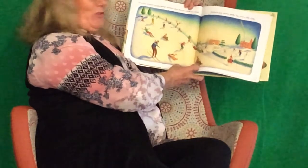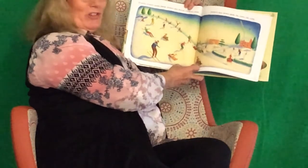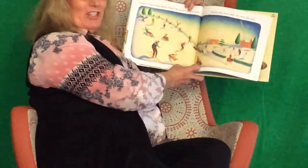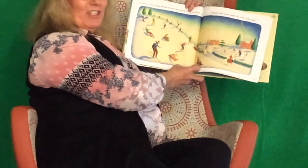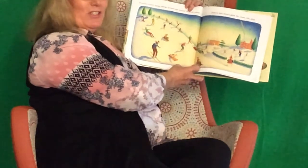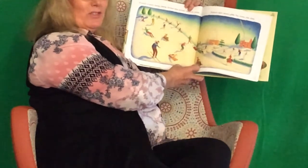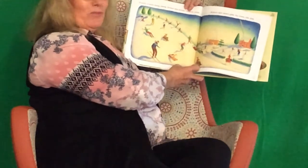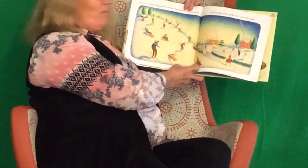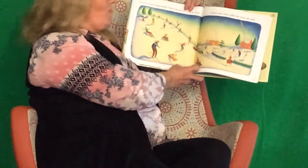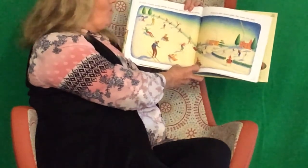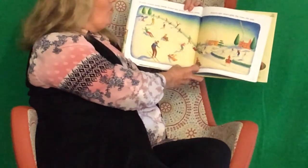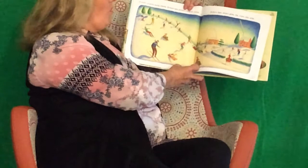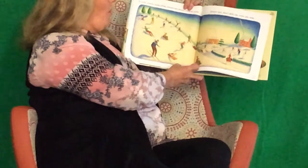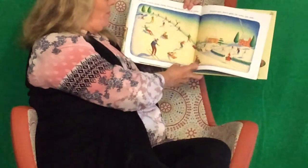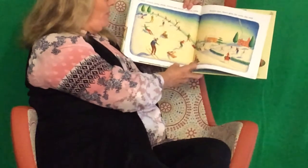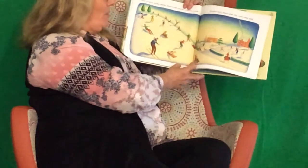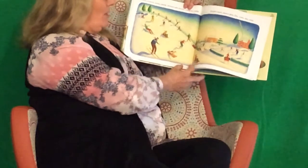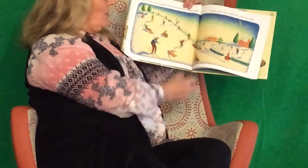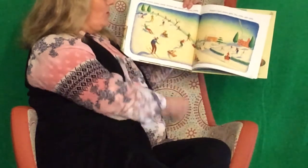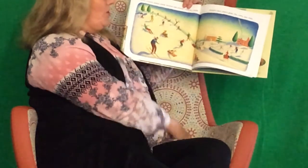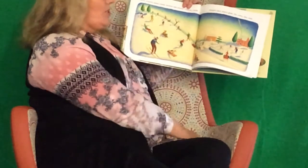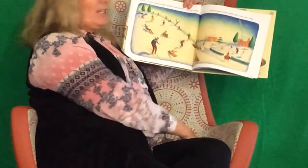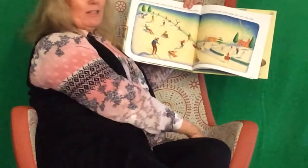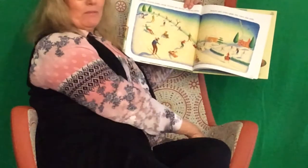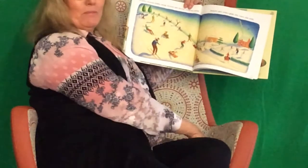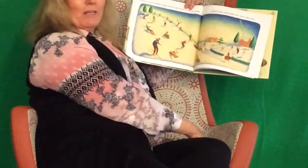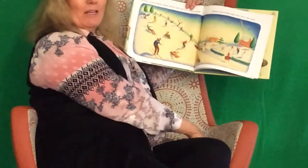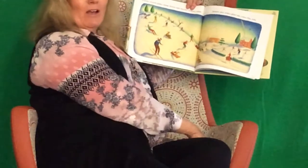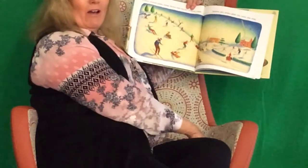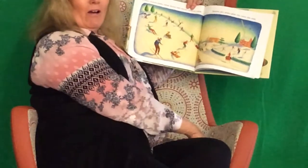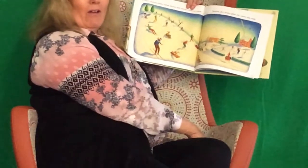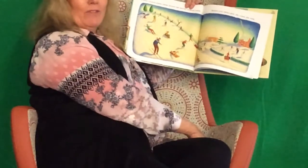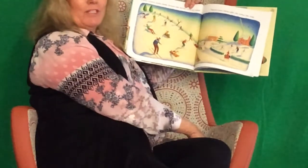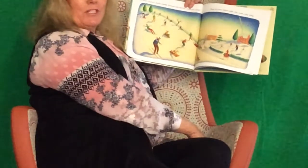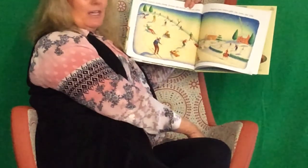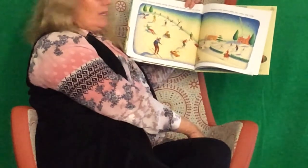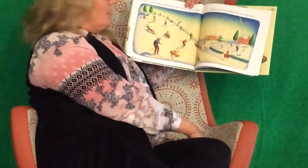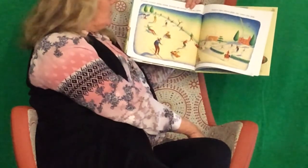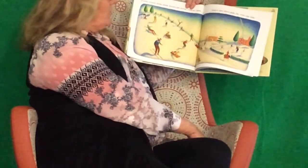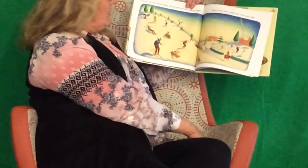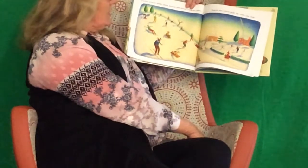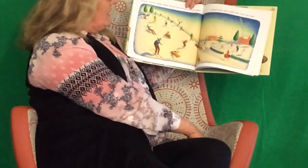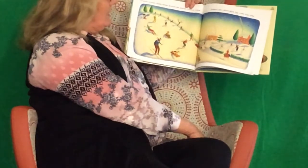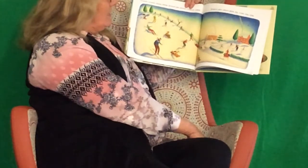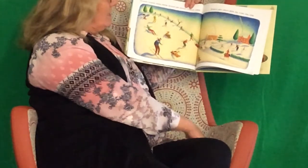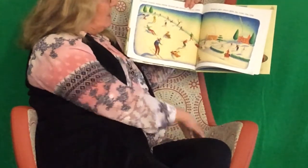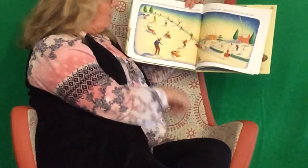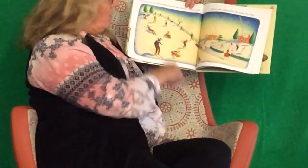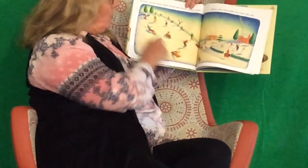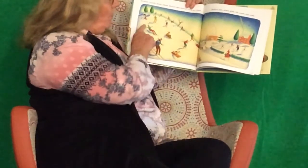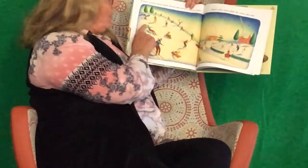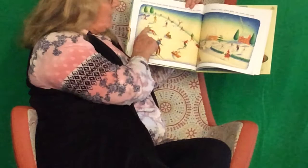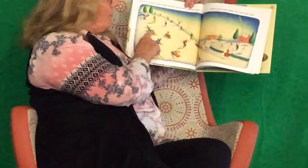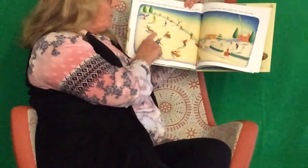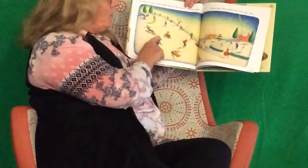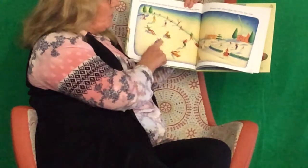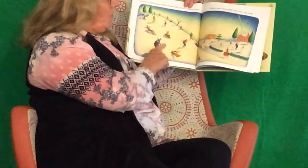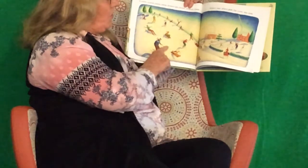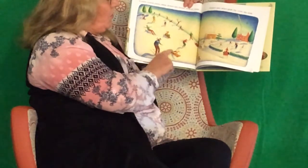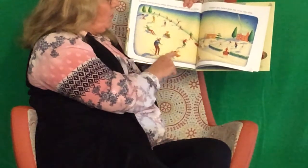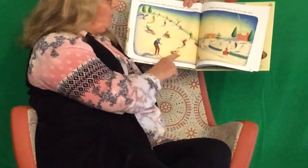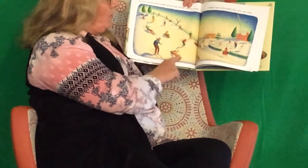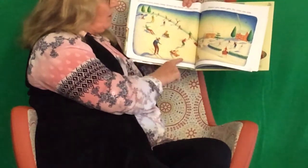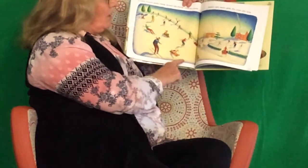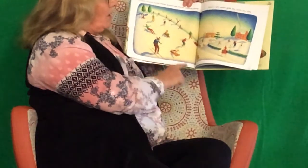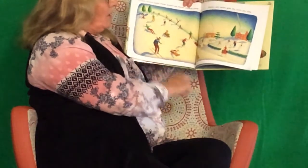Children's romp. Can you see them on their skis and on their sleds going down the